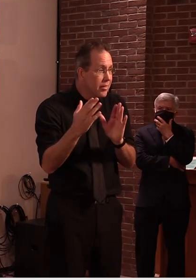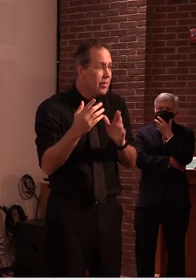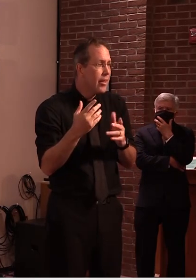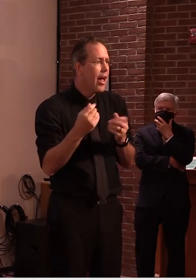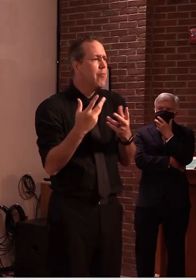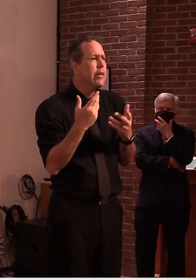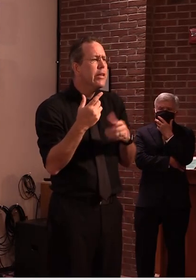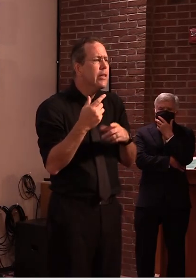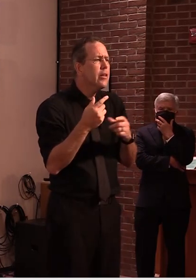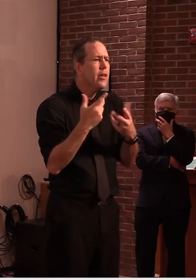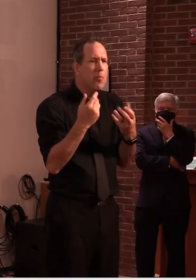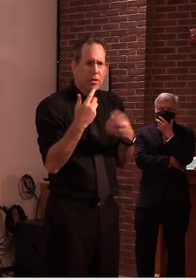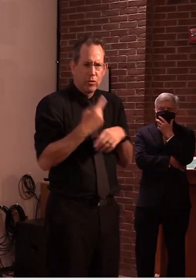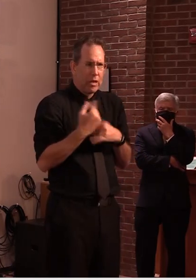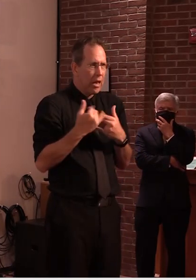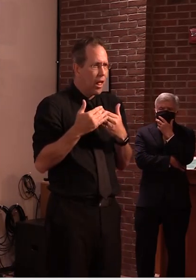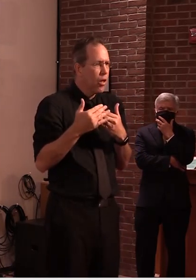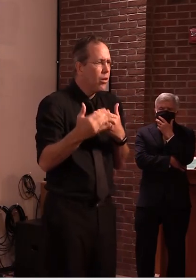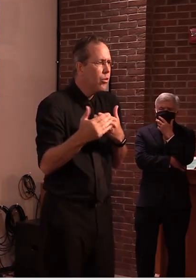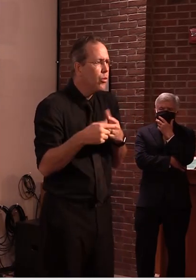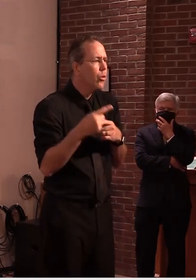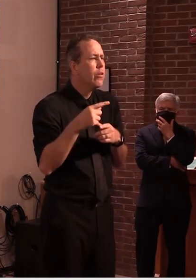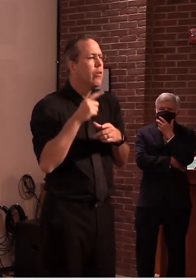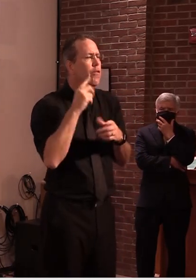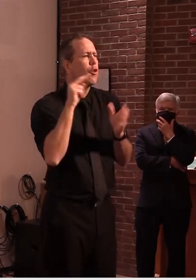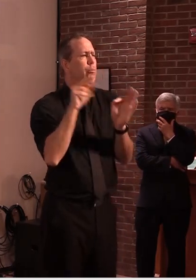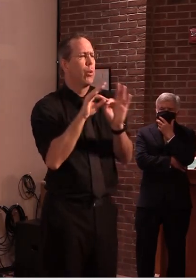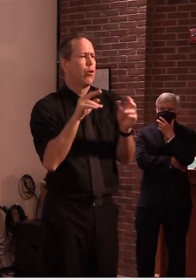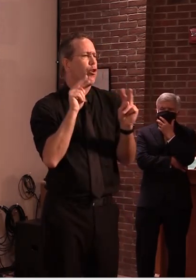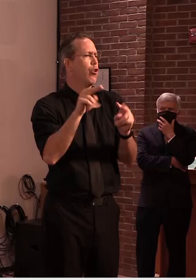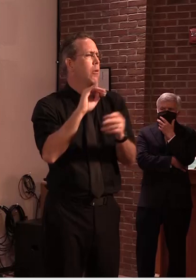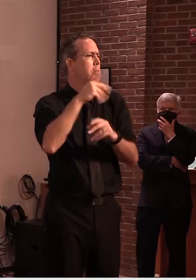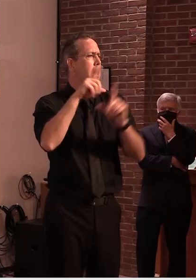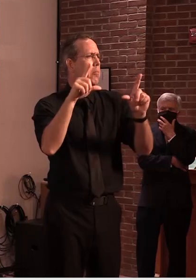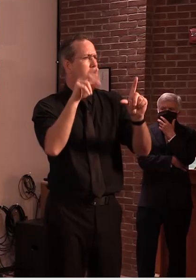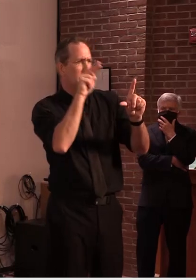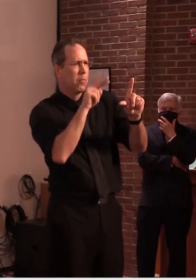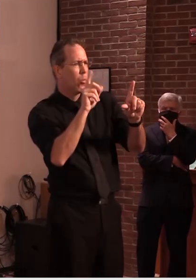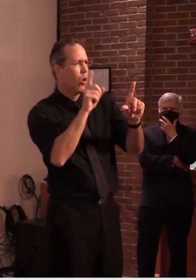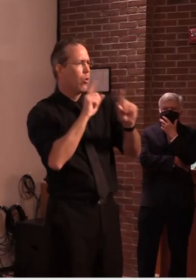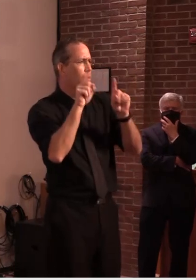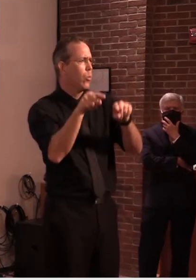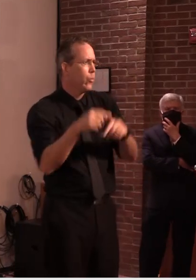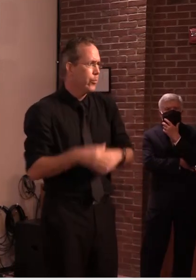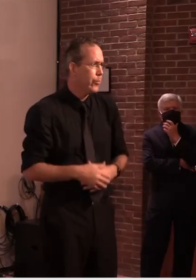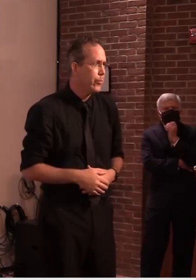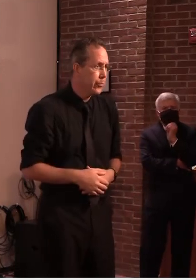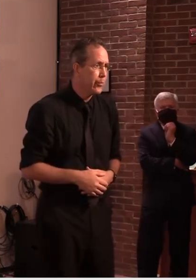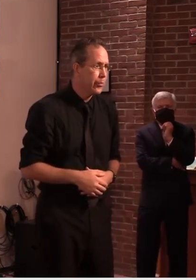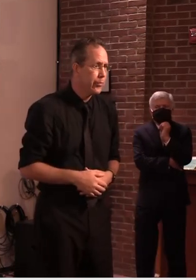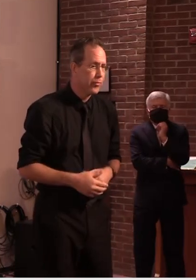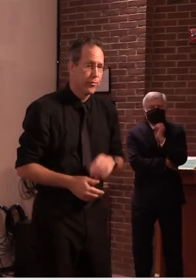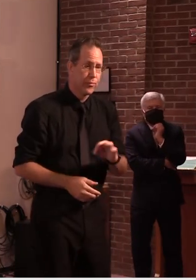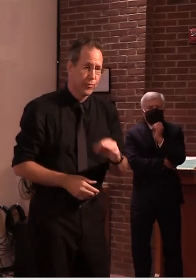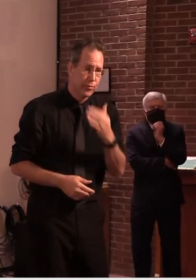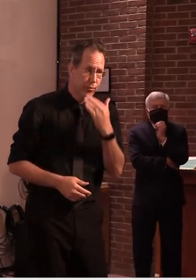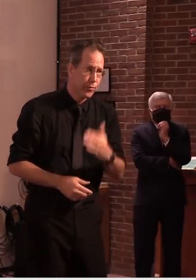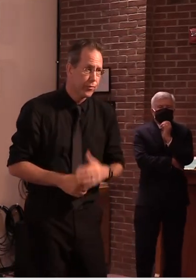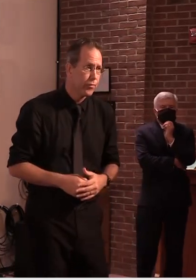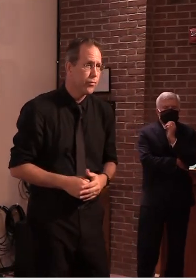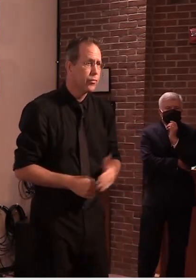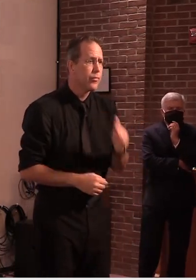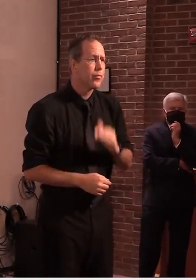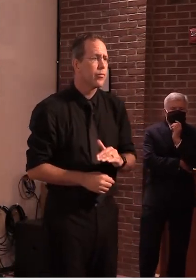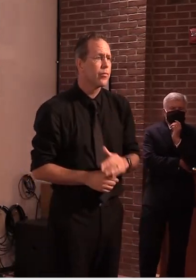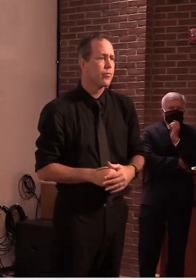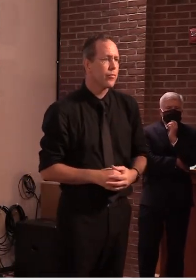well okay thank you mike yeah i think that's it for weekend uh and uh have a great weekend